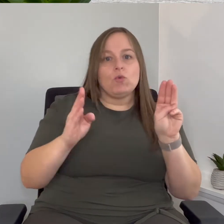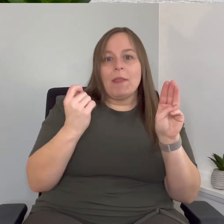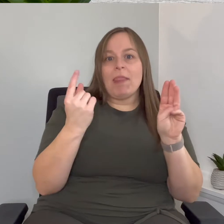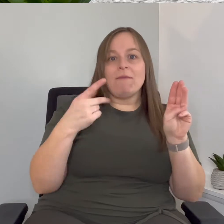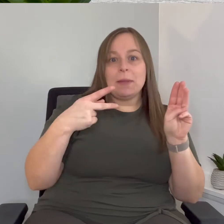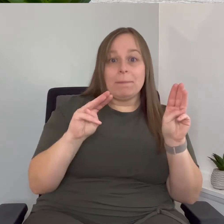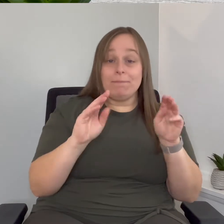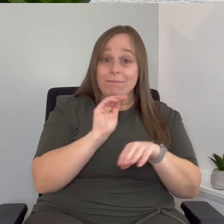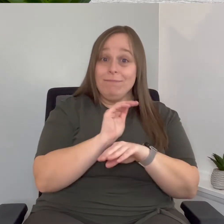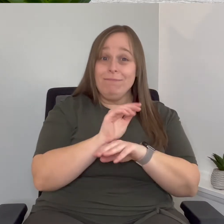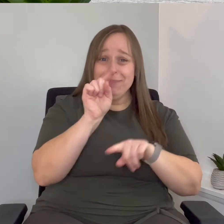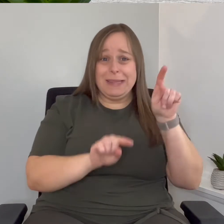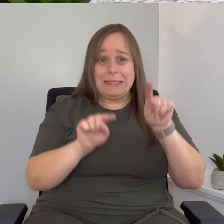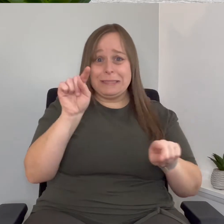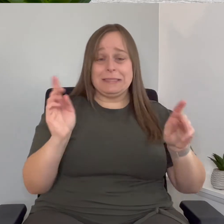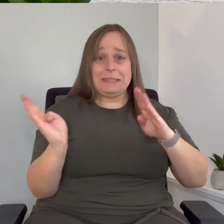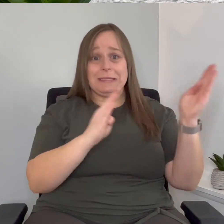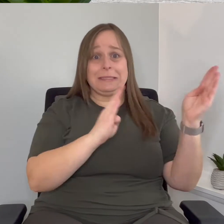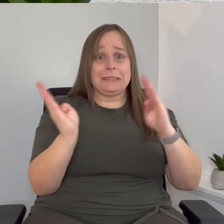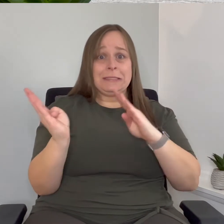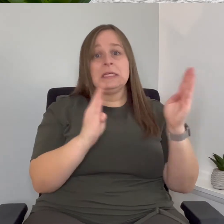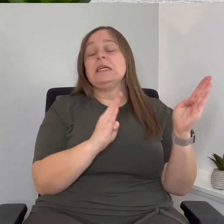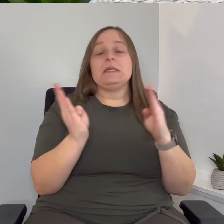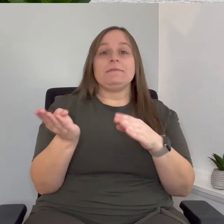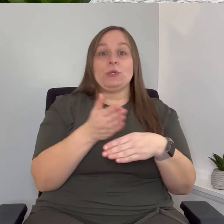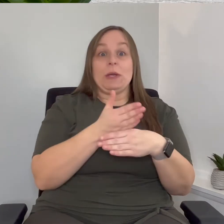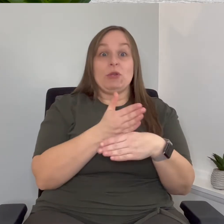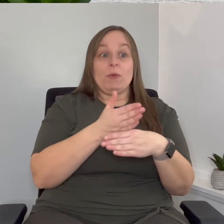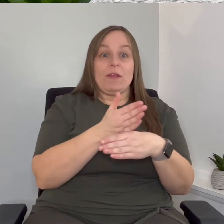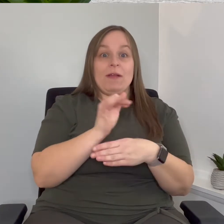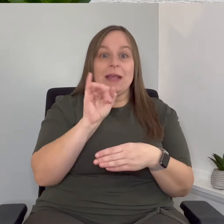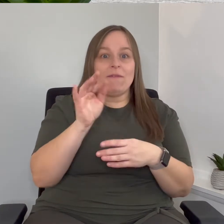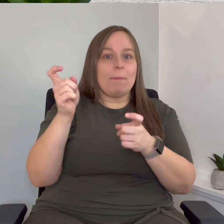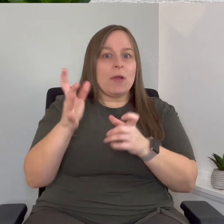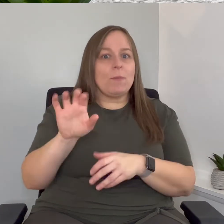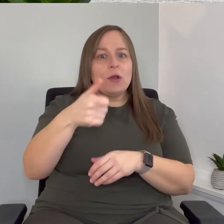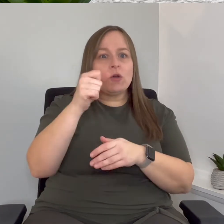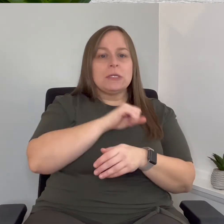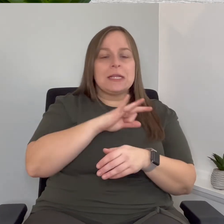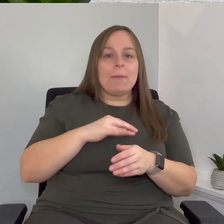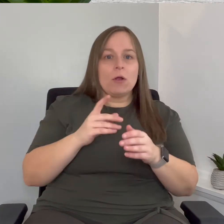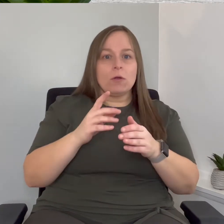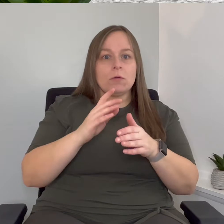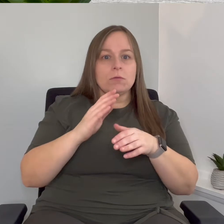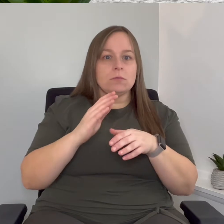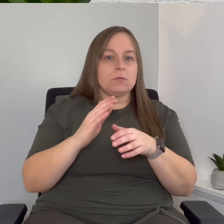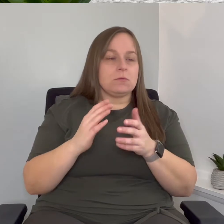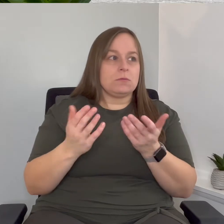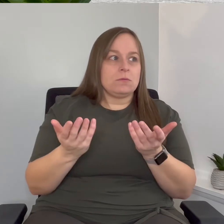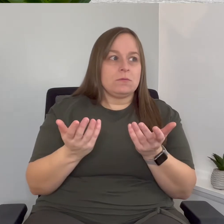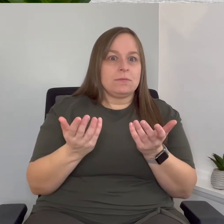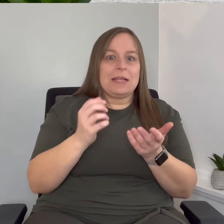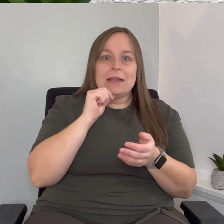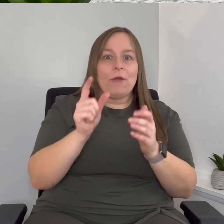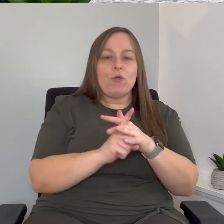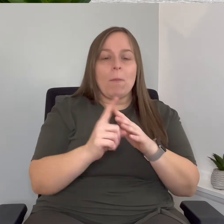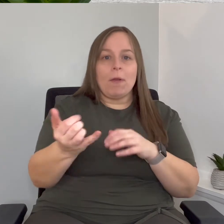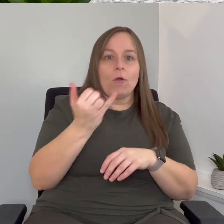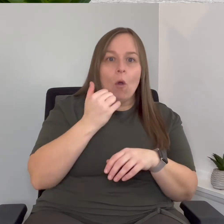to 11 p.m. so or anywhere in between there if one of the managers called out I might be called in there'd be some